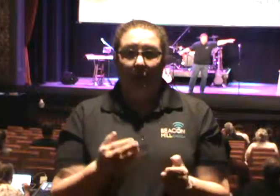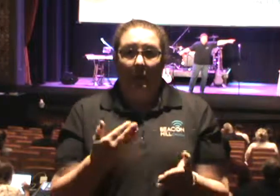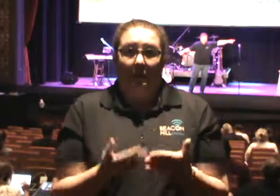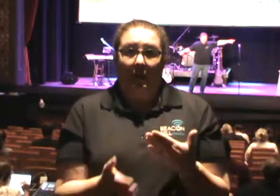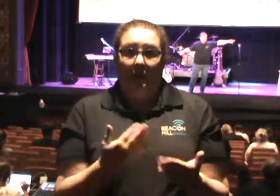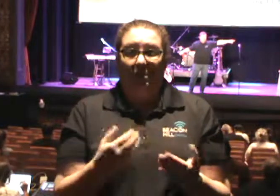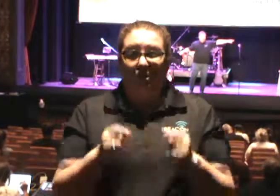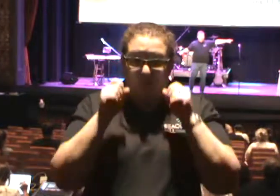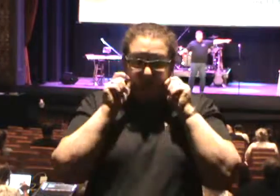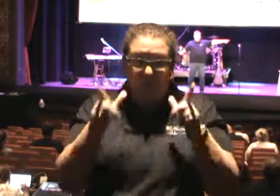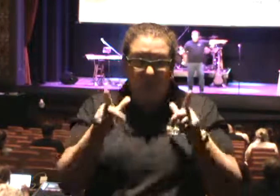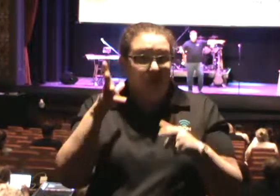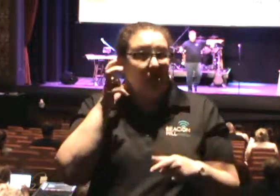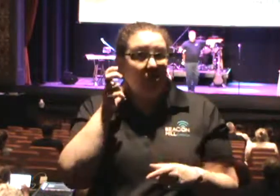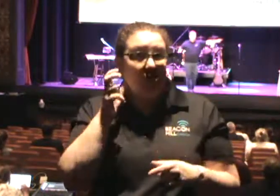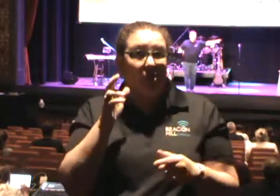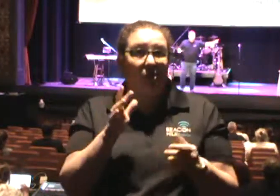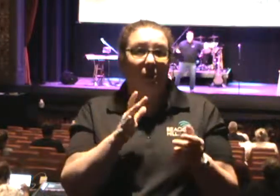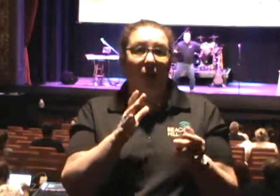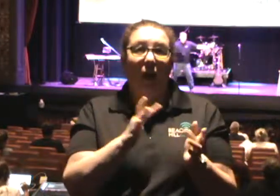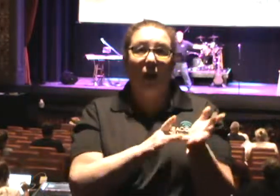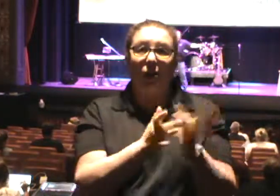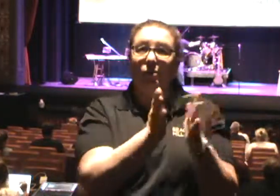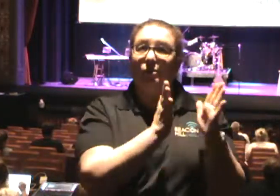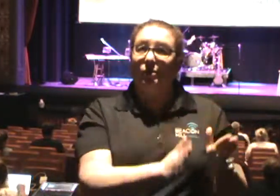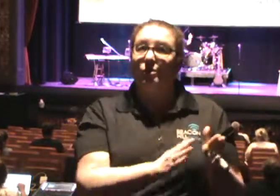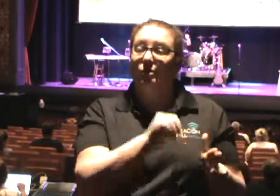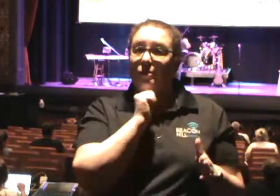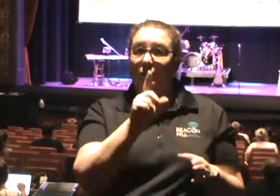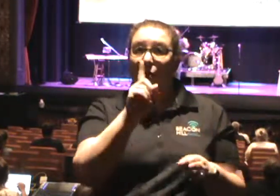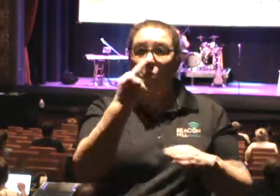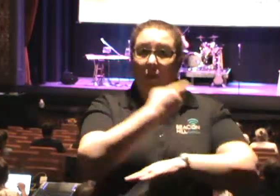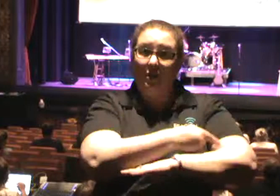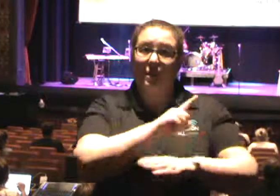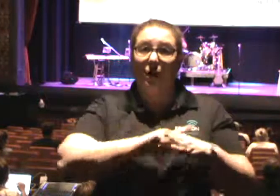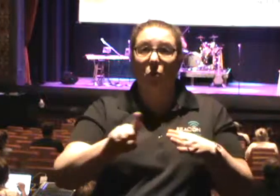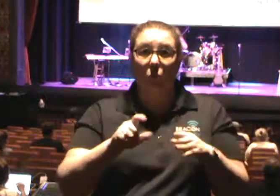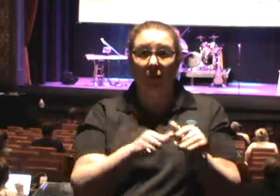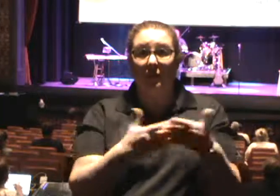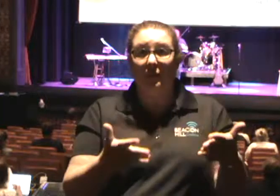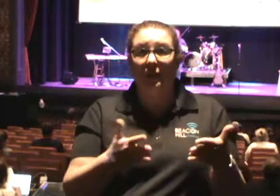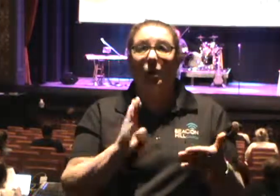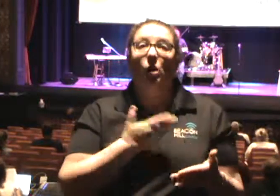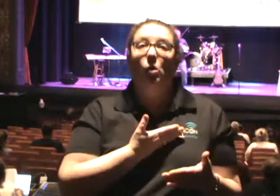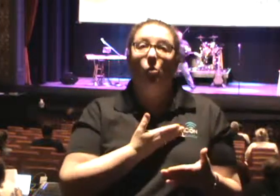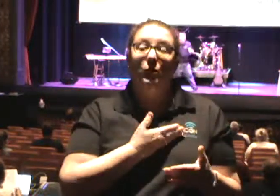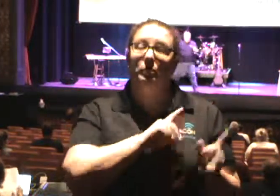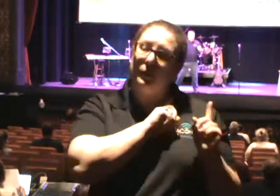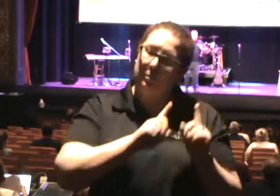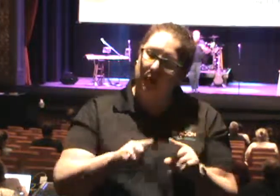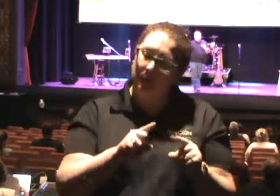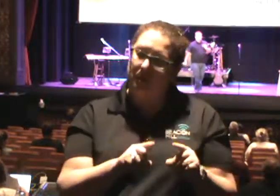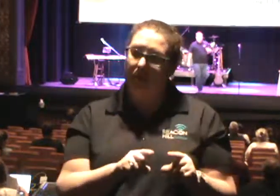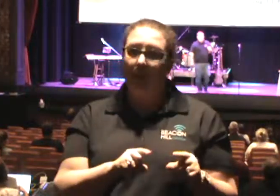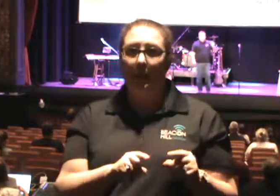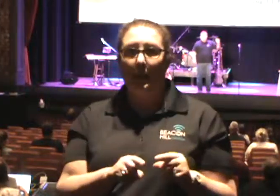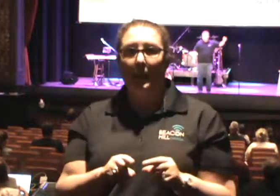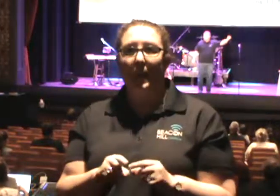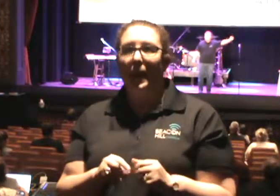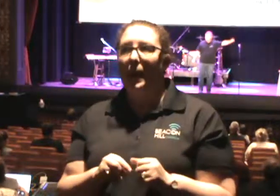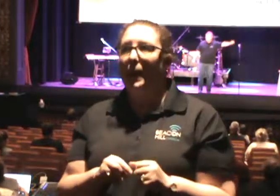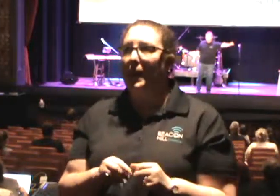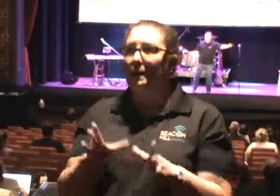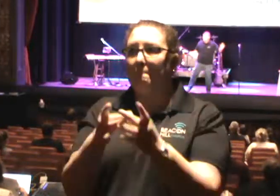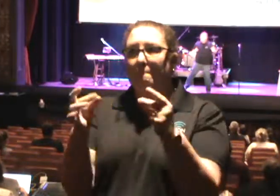event? We are to be messengers of the Gospel of Jesus Christ 24 hours a day,